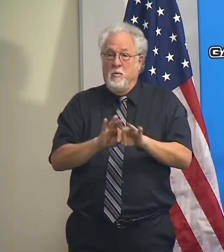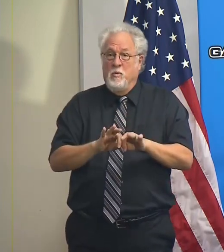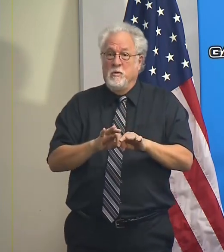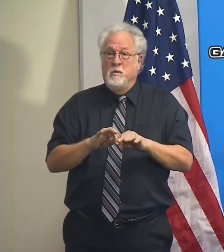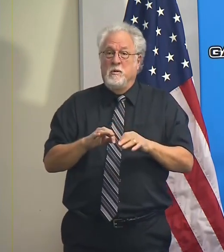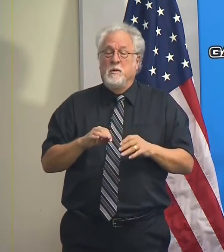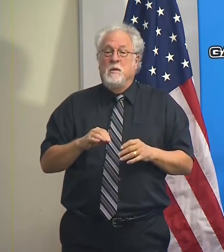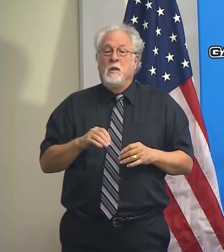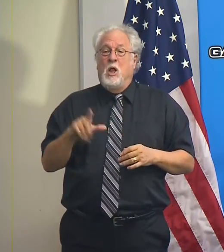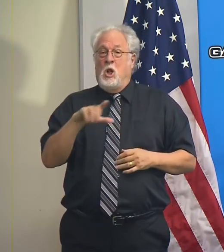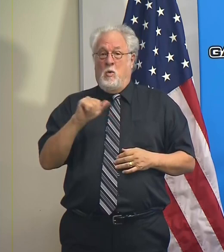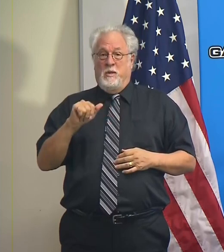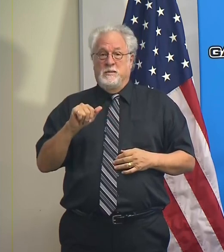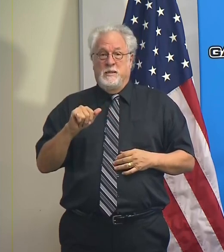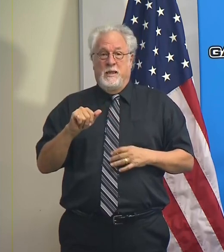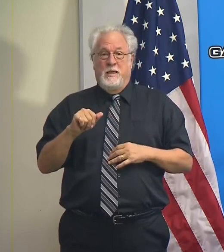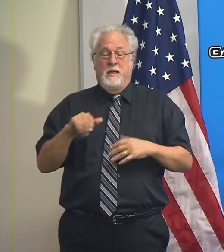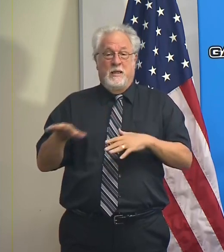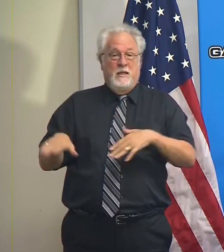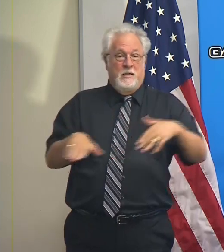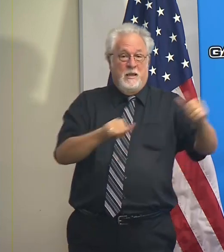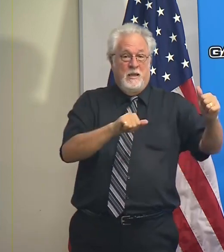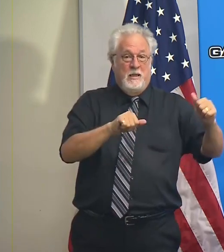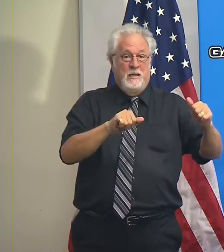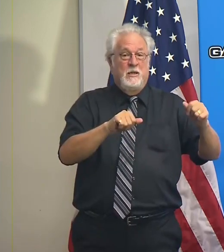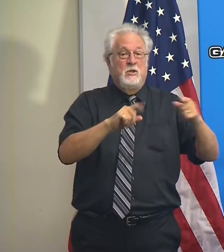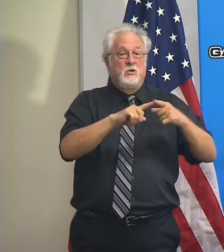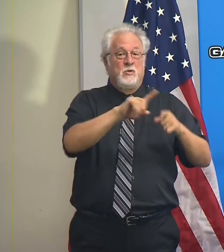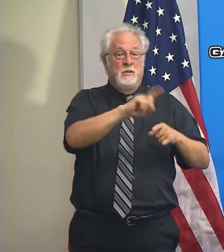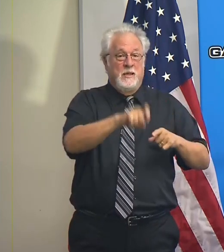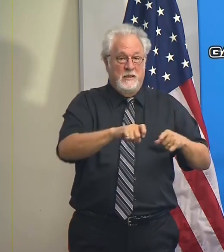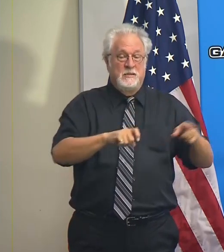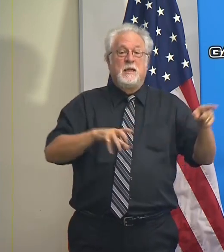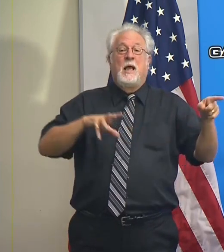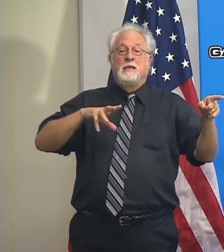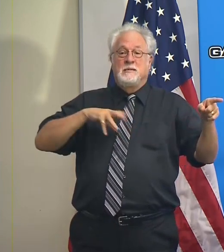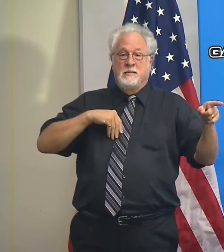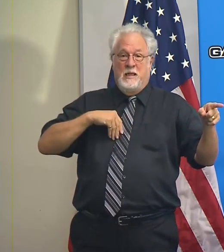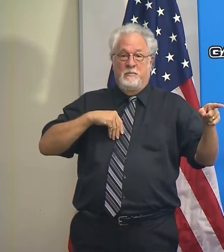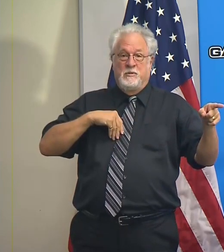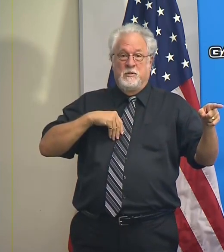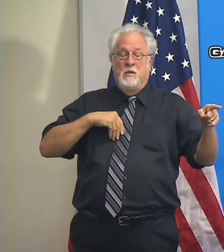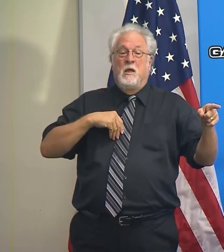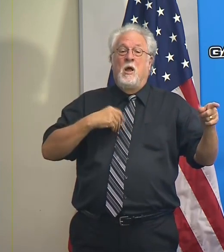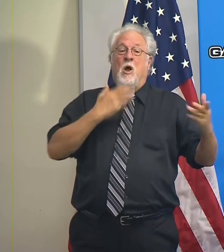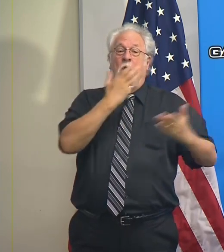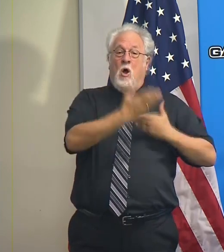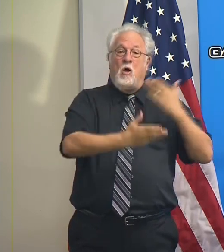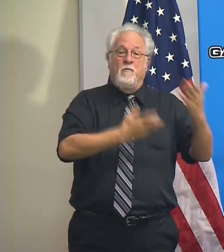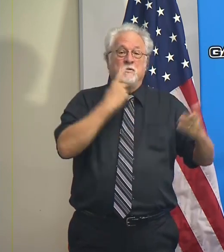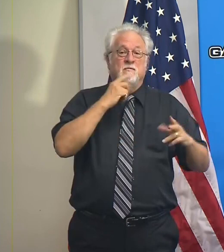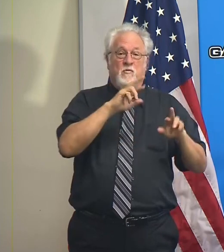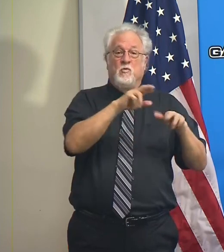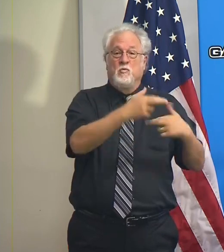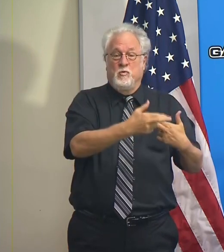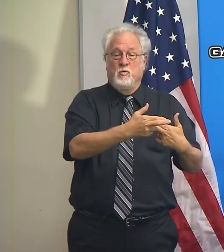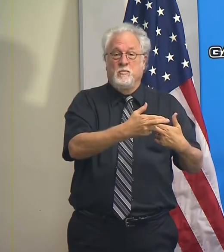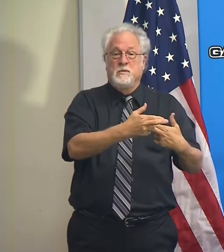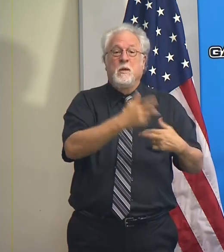that Louisiana's evacuees in Texas continue to accept those offers for rooms